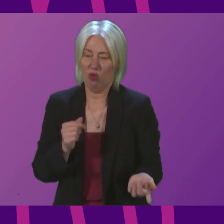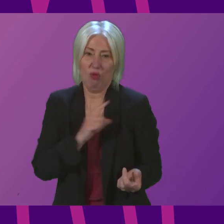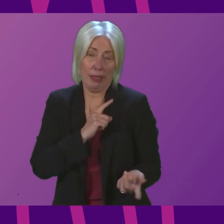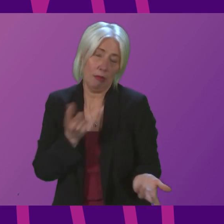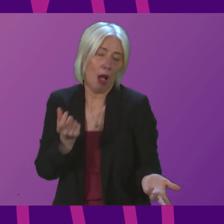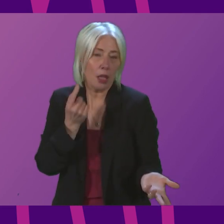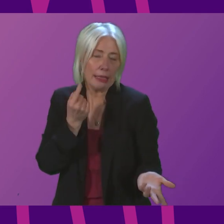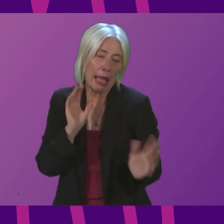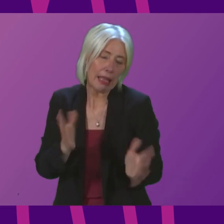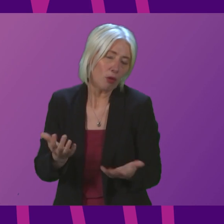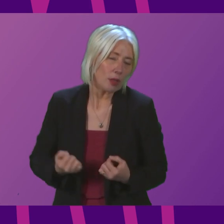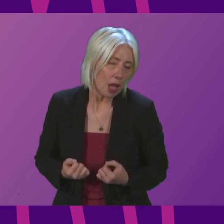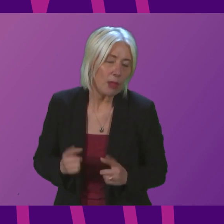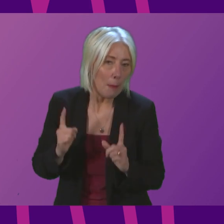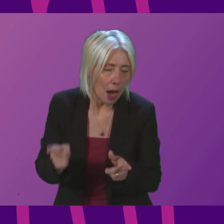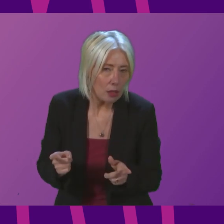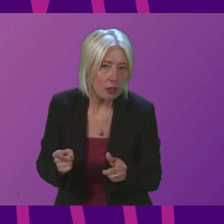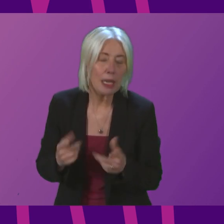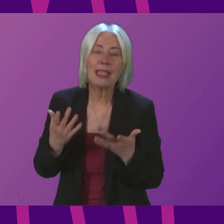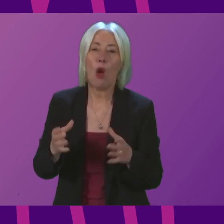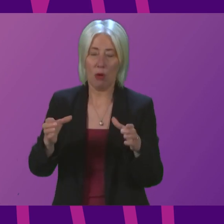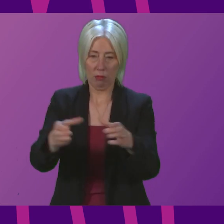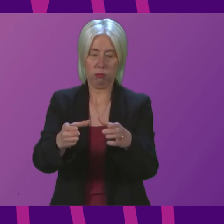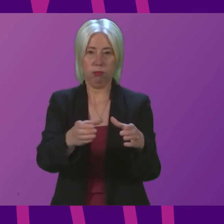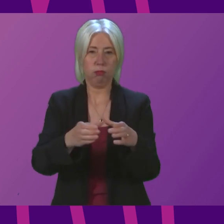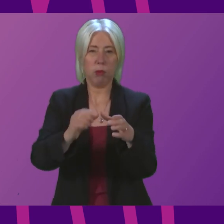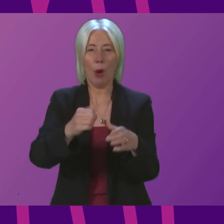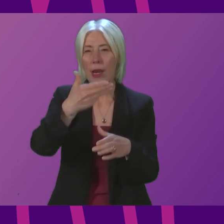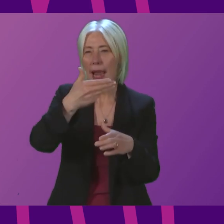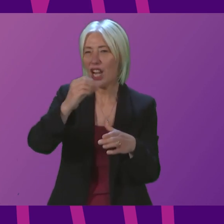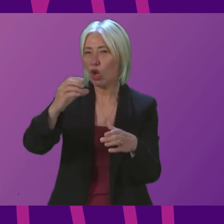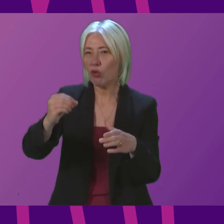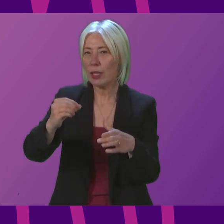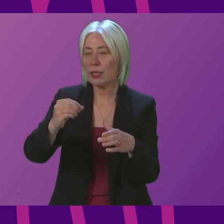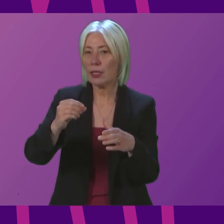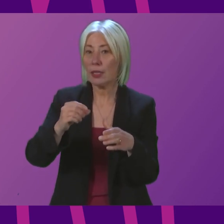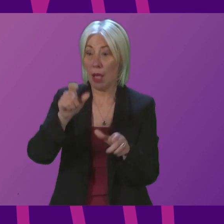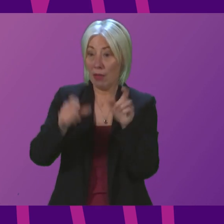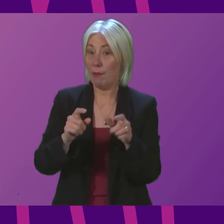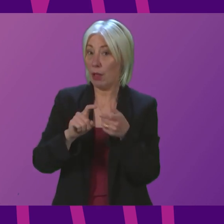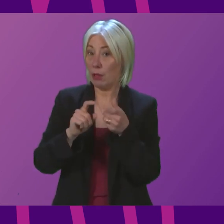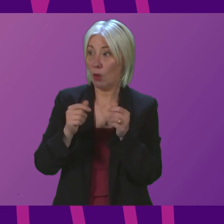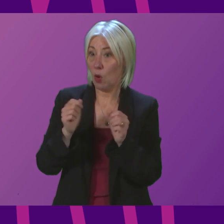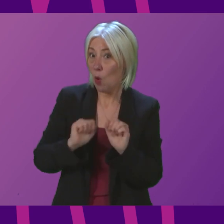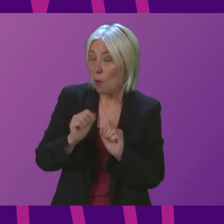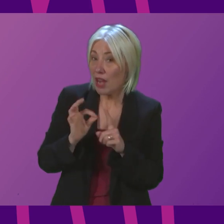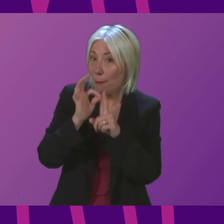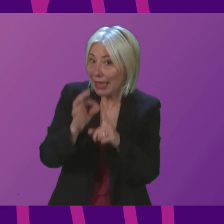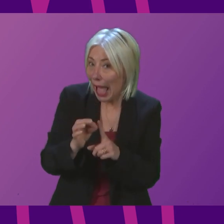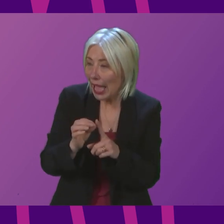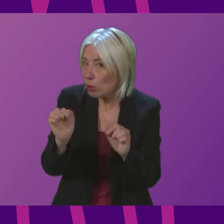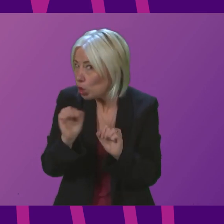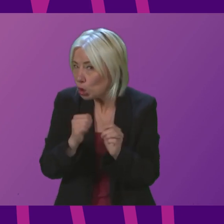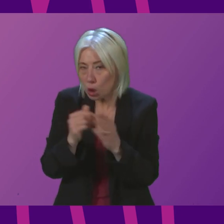there is now a pool of almost 900 pending driver applications which gives us